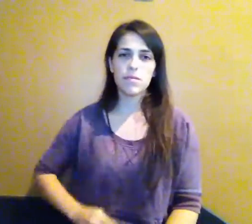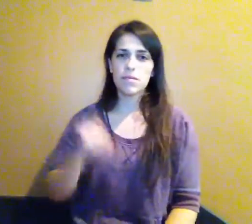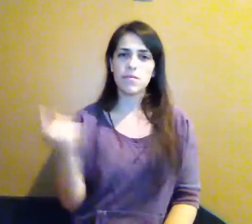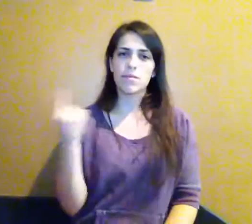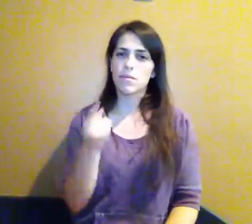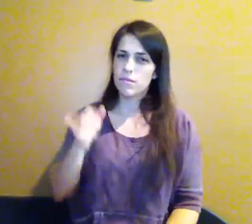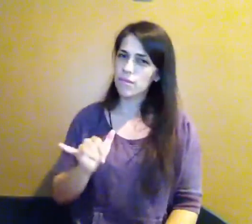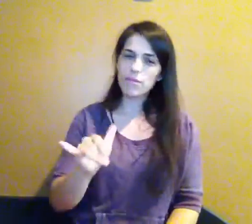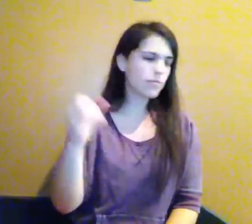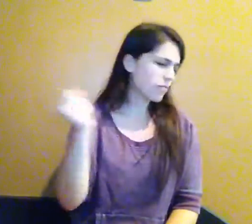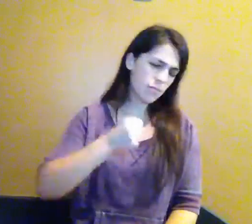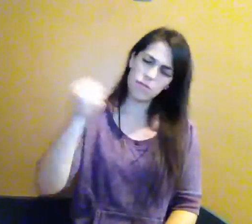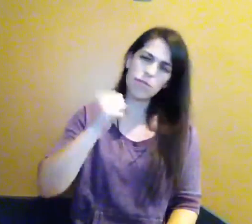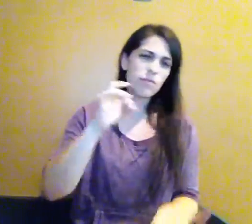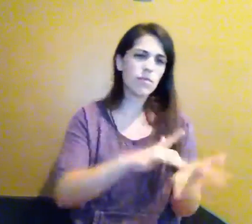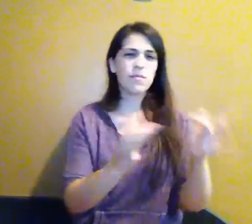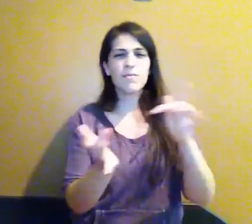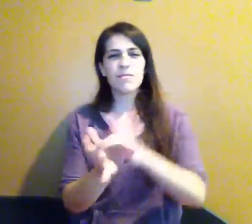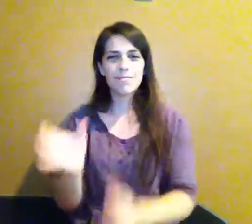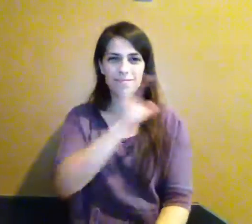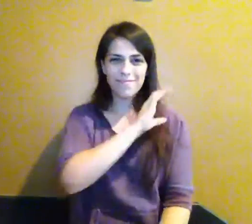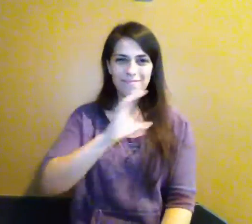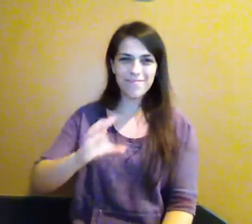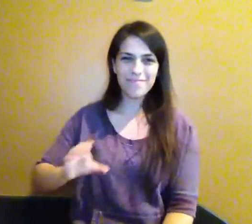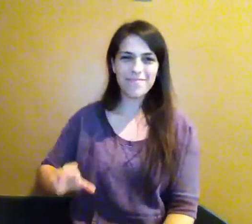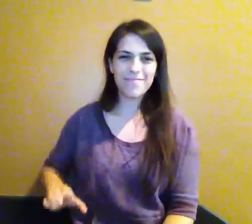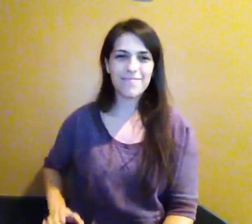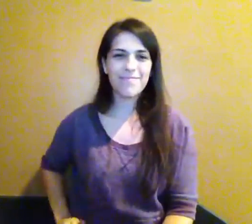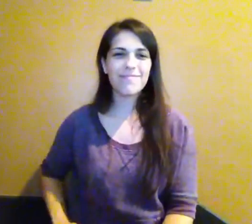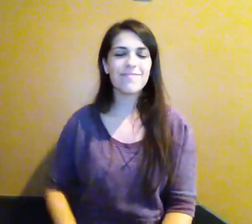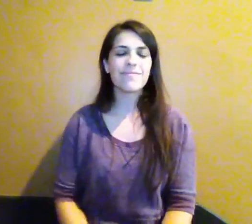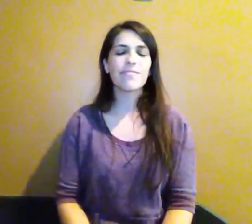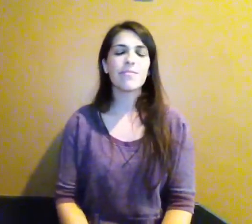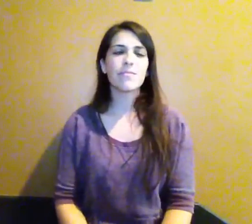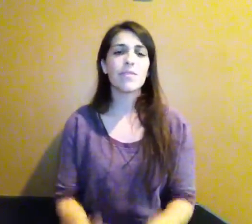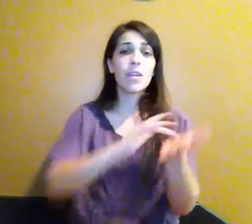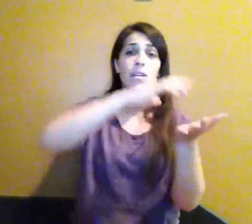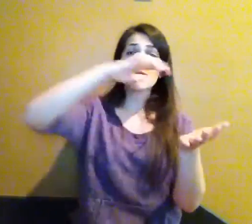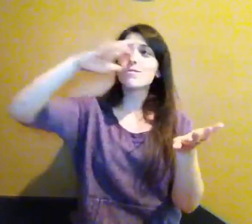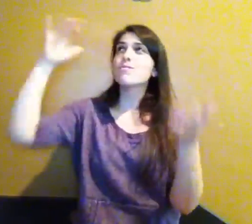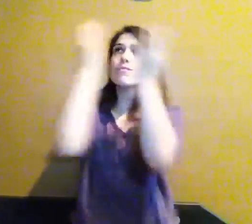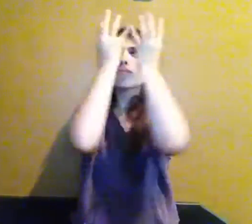forever Jesus Christ Crowned in